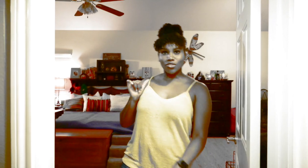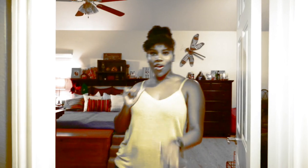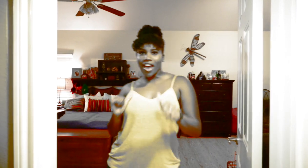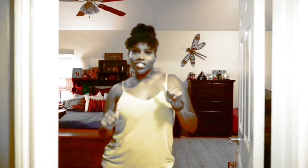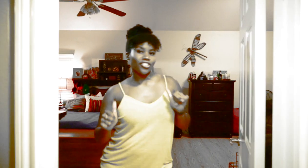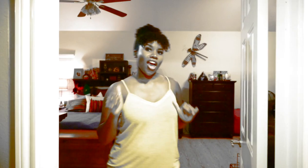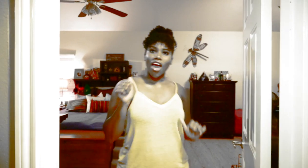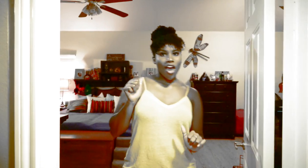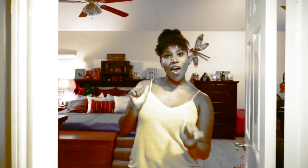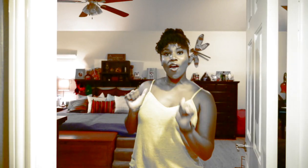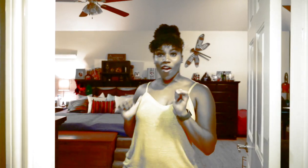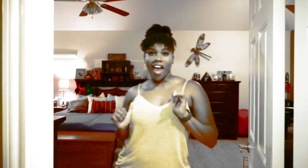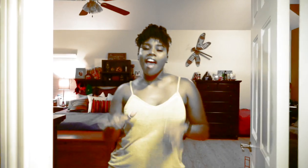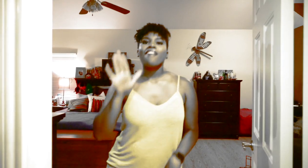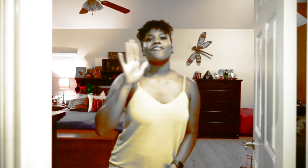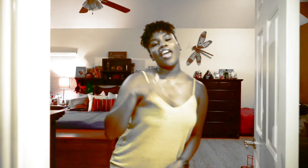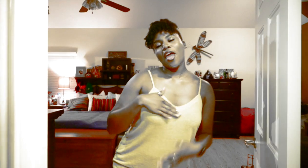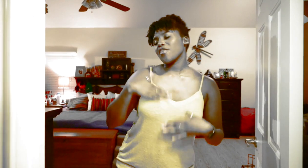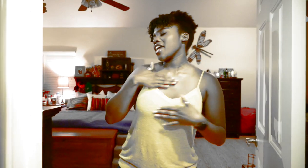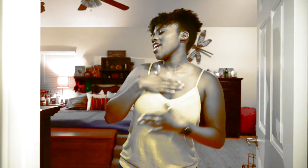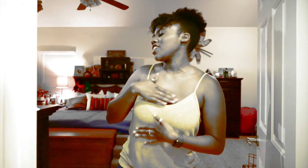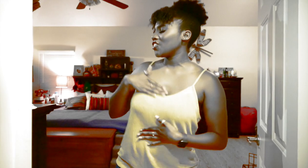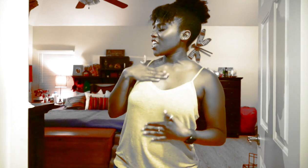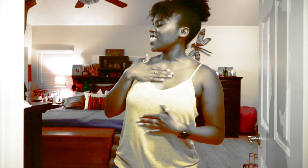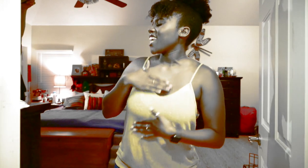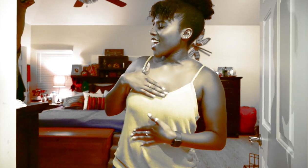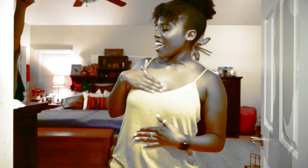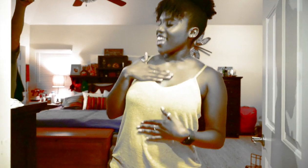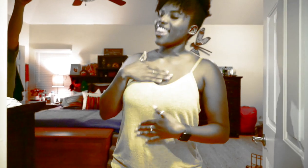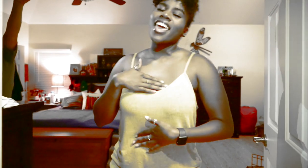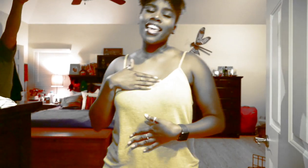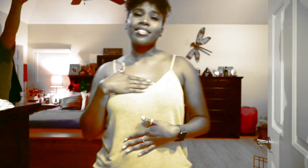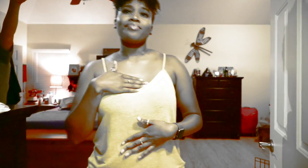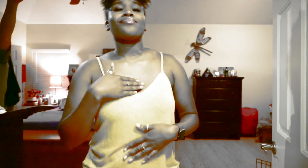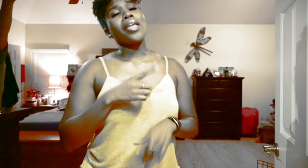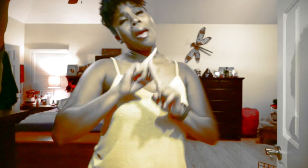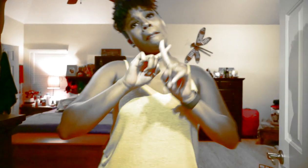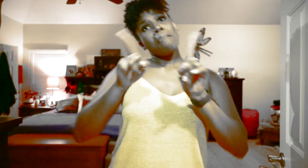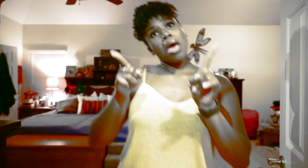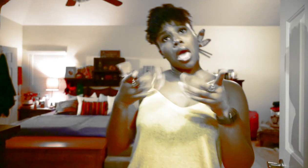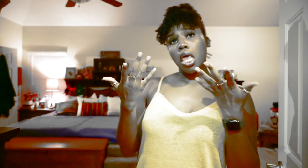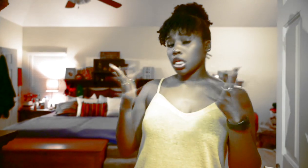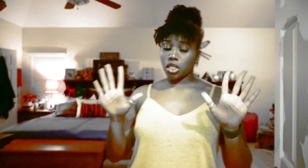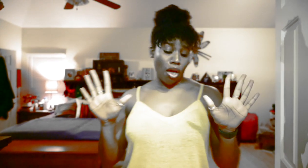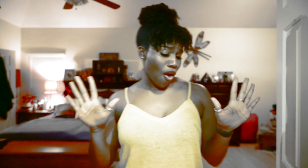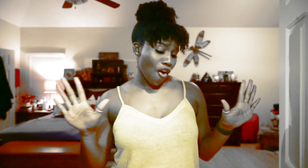was quite a show Very entertaining But it's